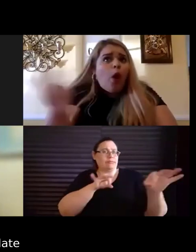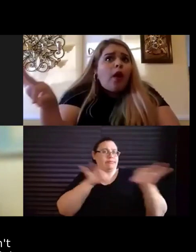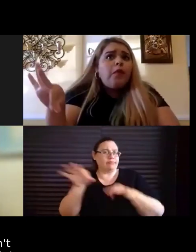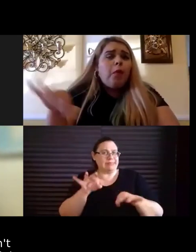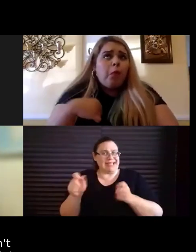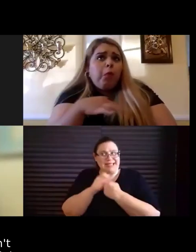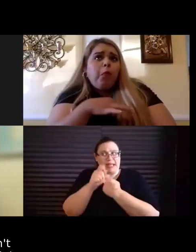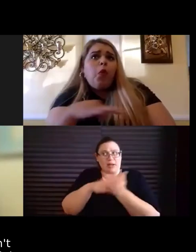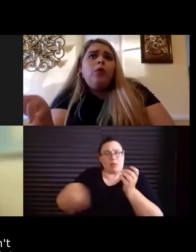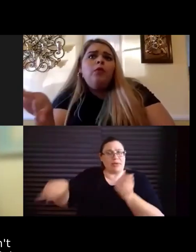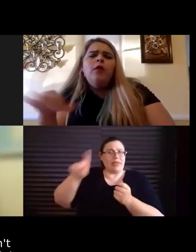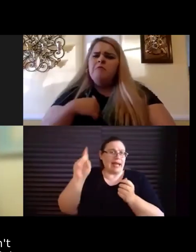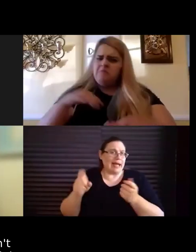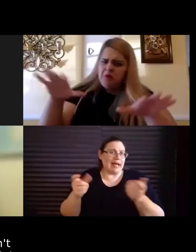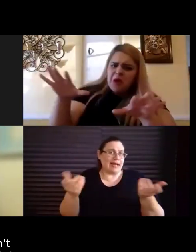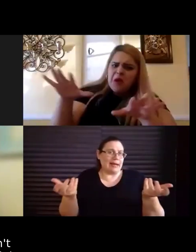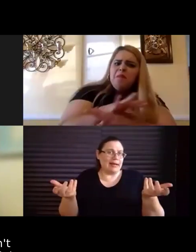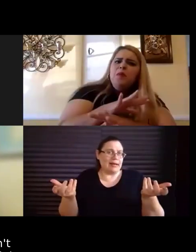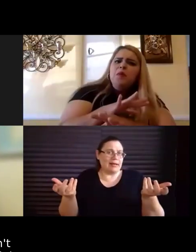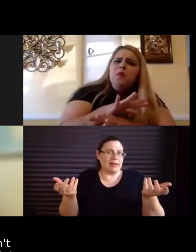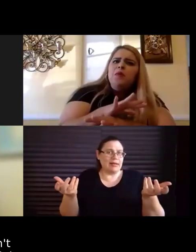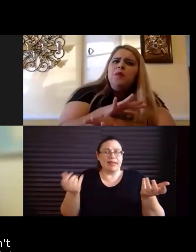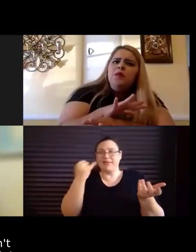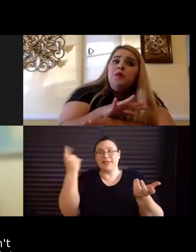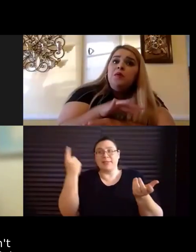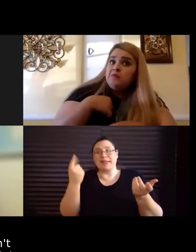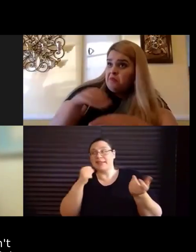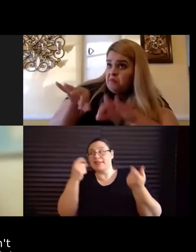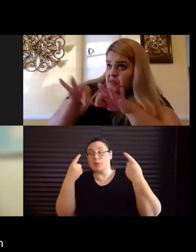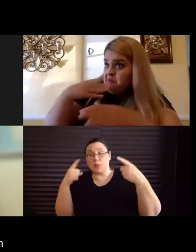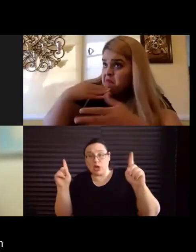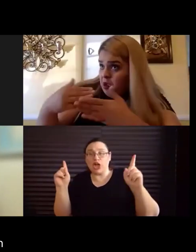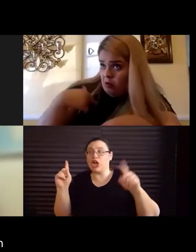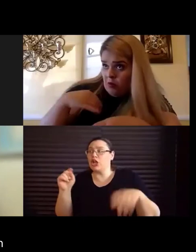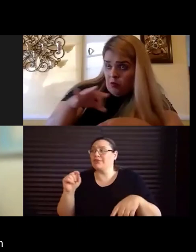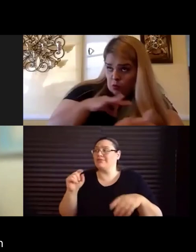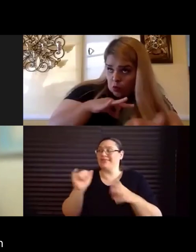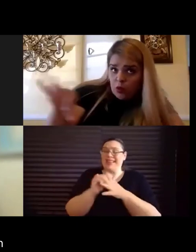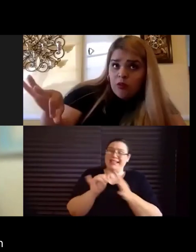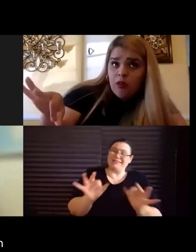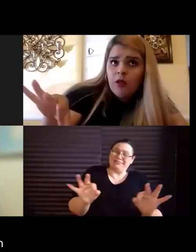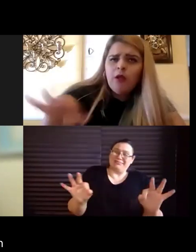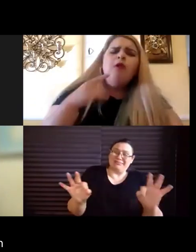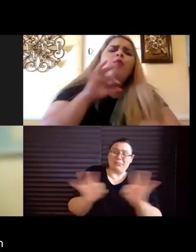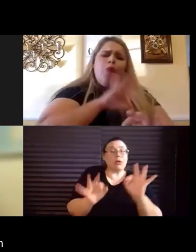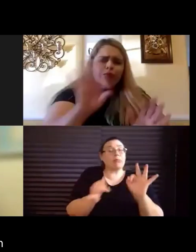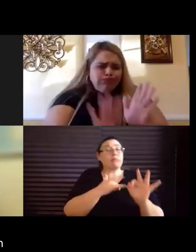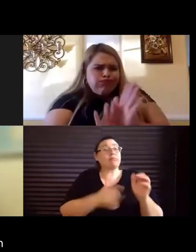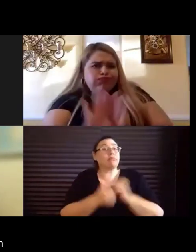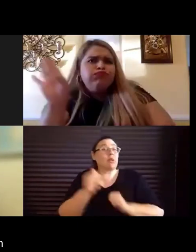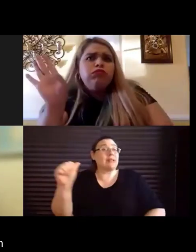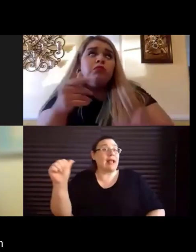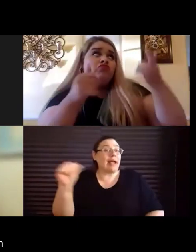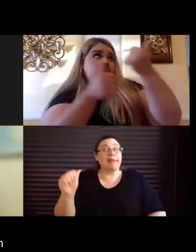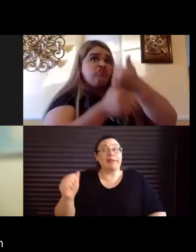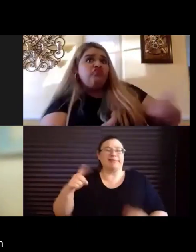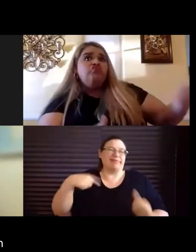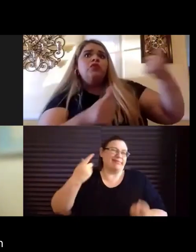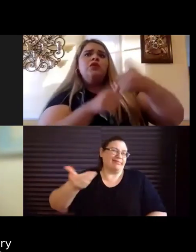what kind of needs they have of which, when something doesn't work for them is essential because mostly athletes have in the past,